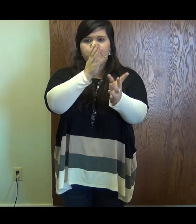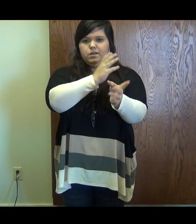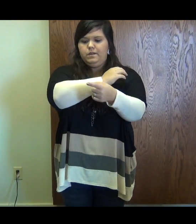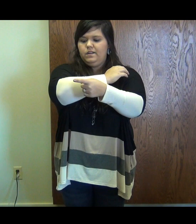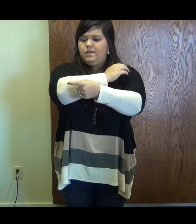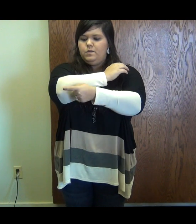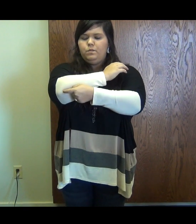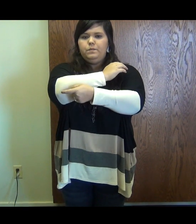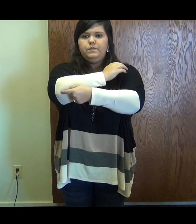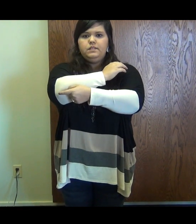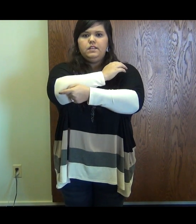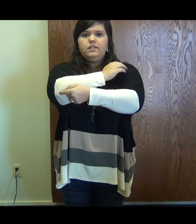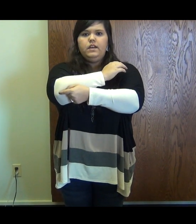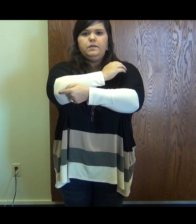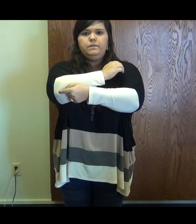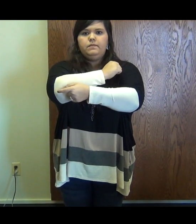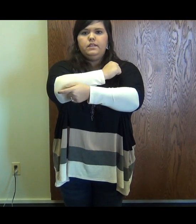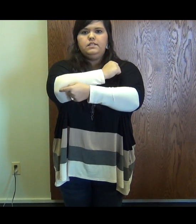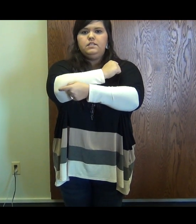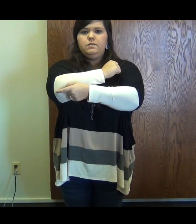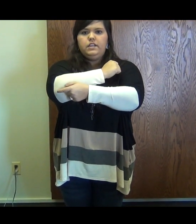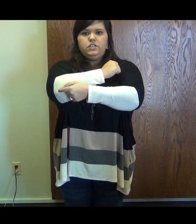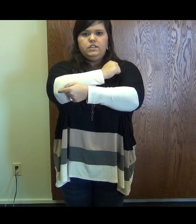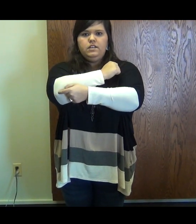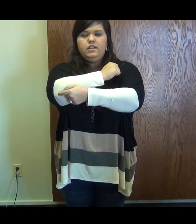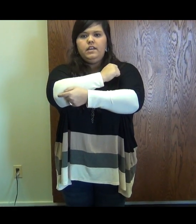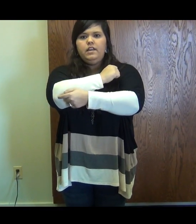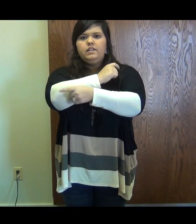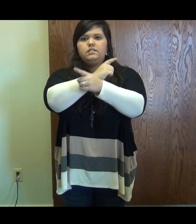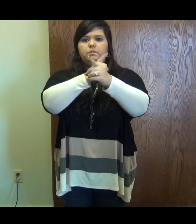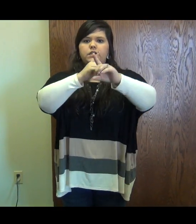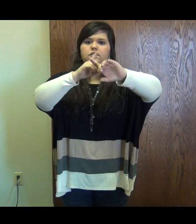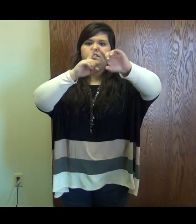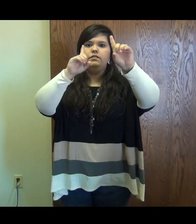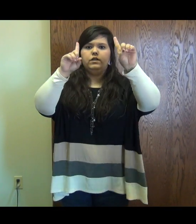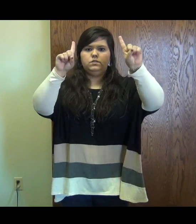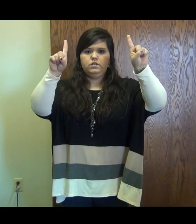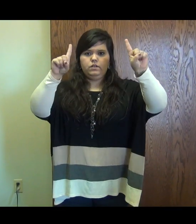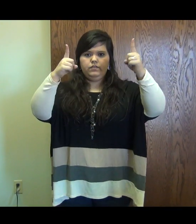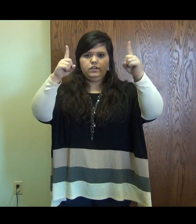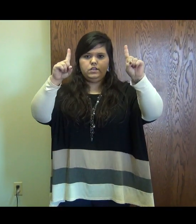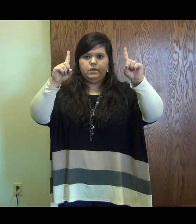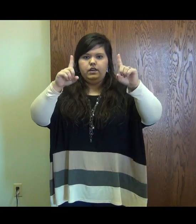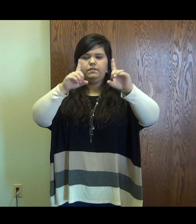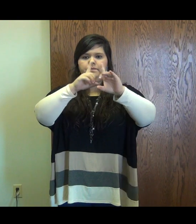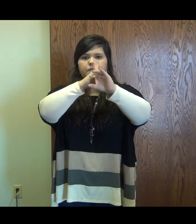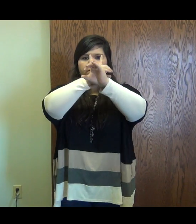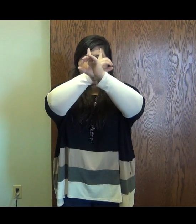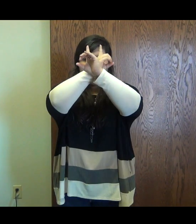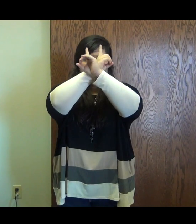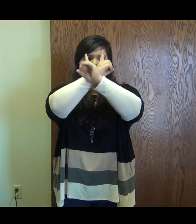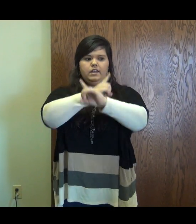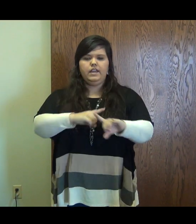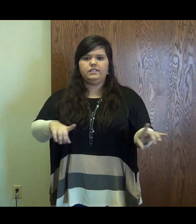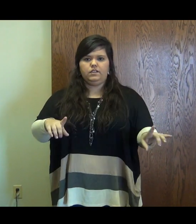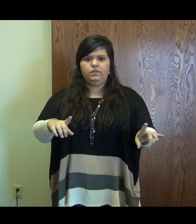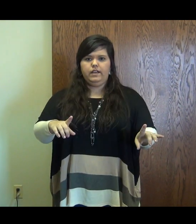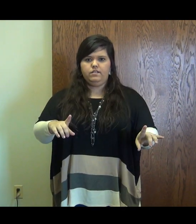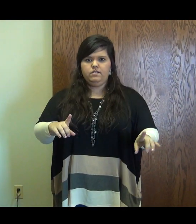feels weird, into temptation, but deliver us, we're going do our fingers up again, and we're going to make an X and go down.